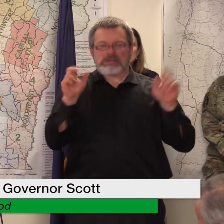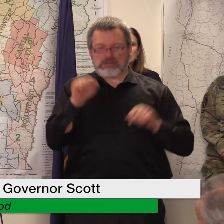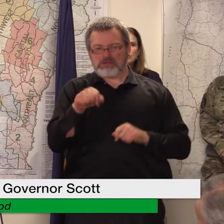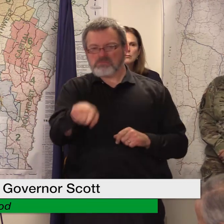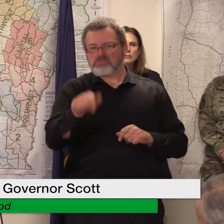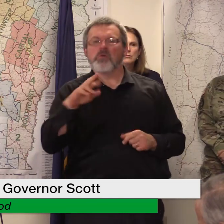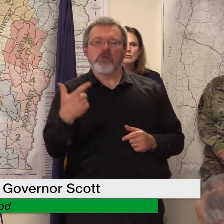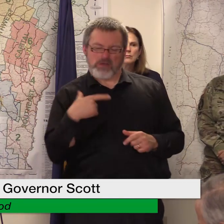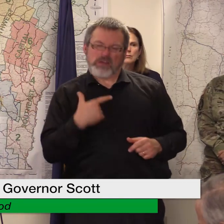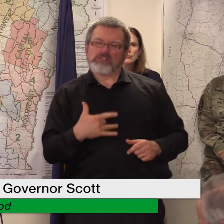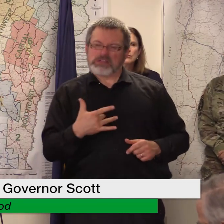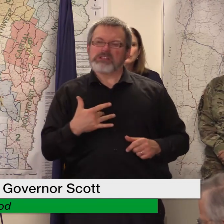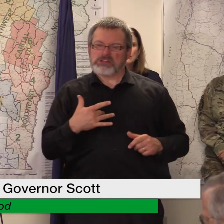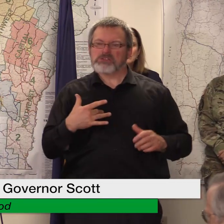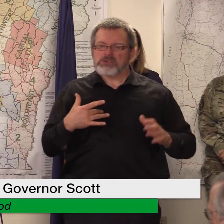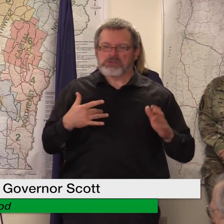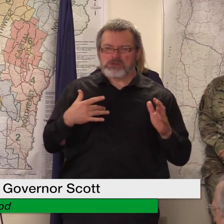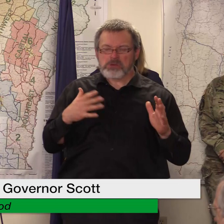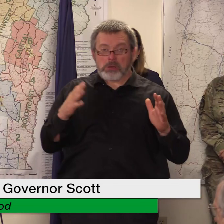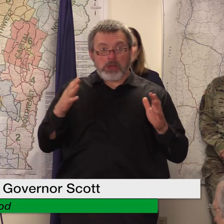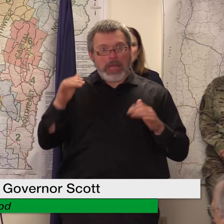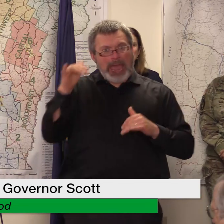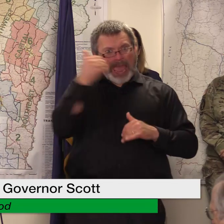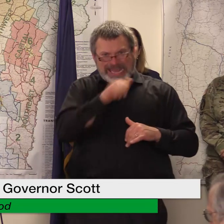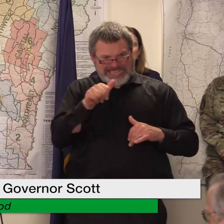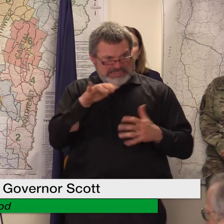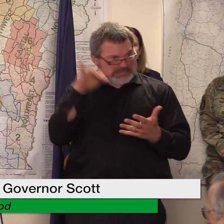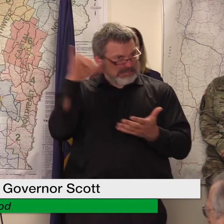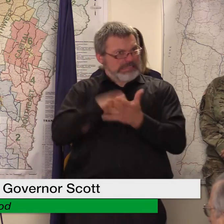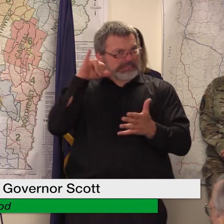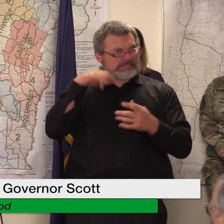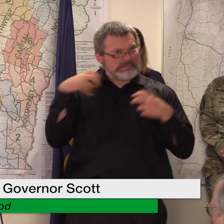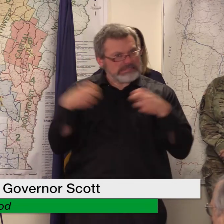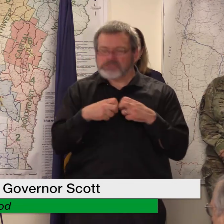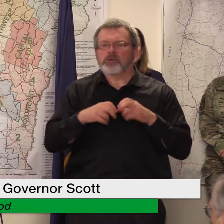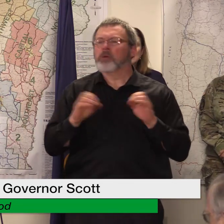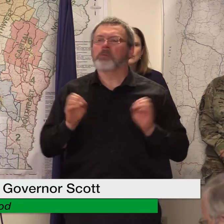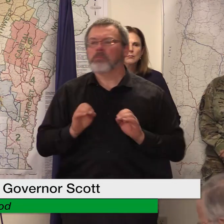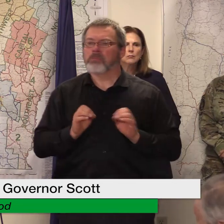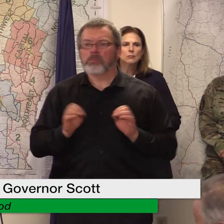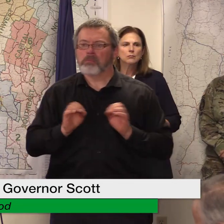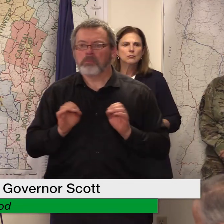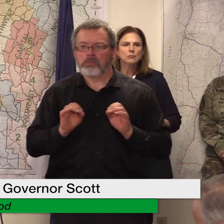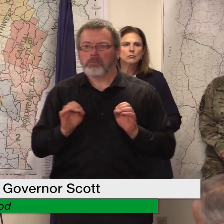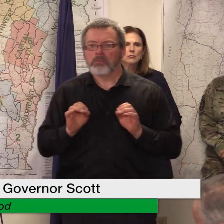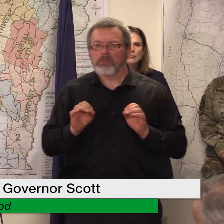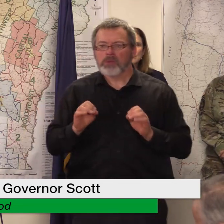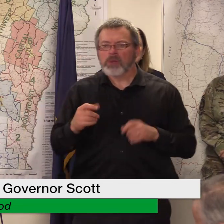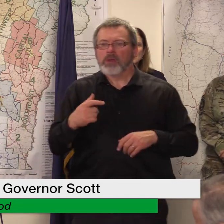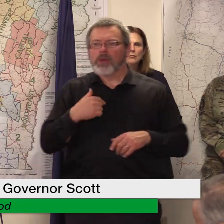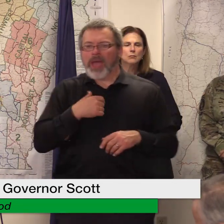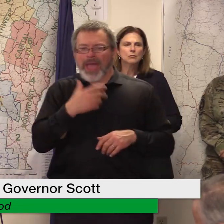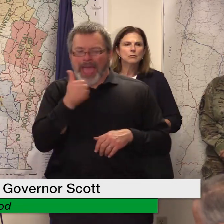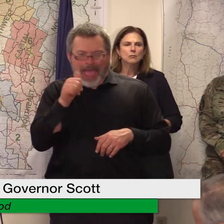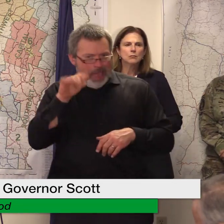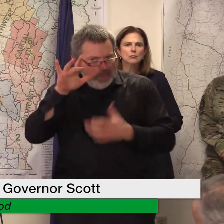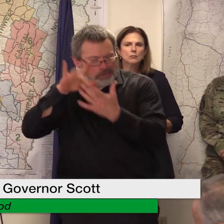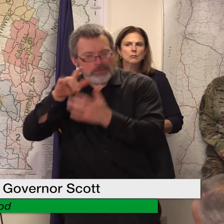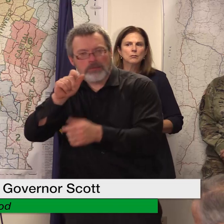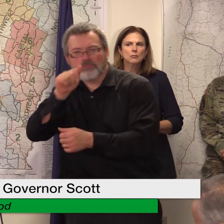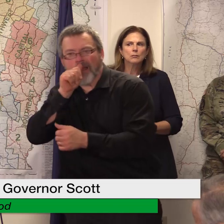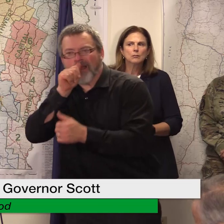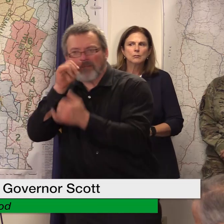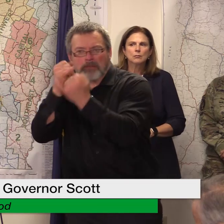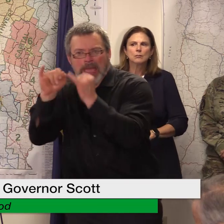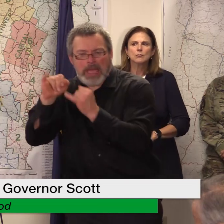of any major concerns in that space and there are still a couple of independent schools that we're working on to figure